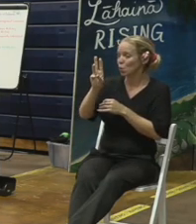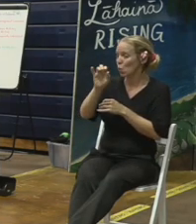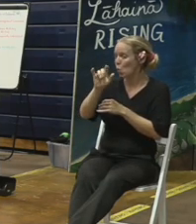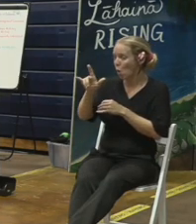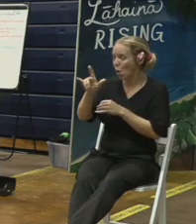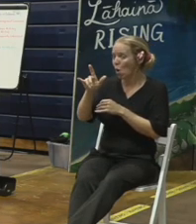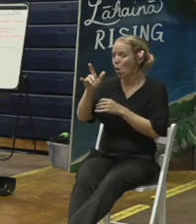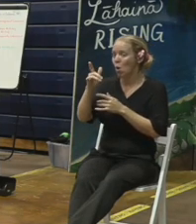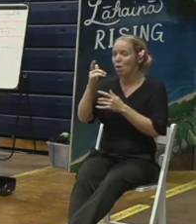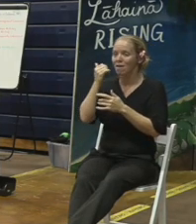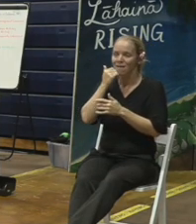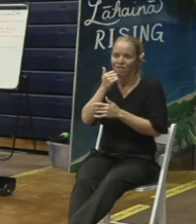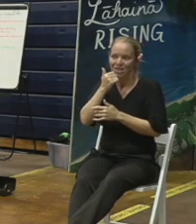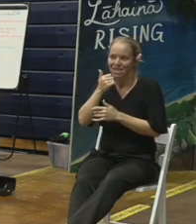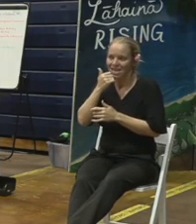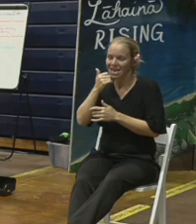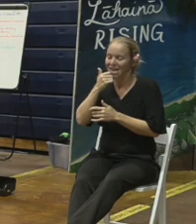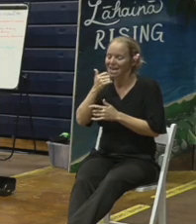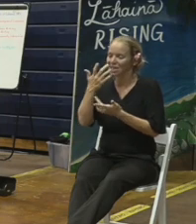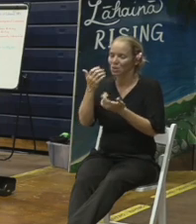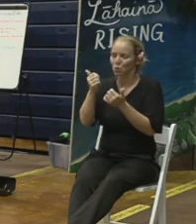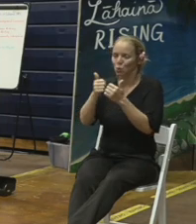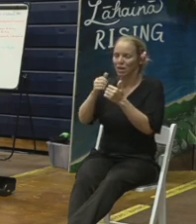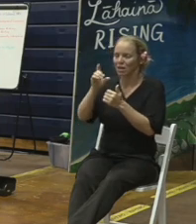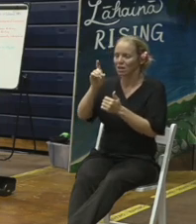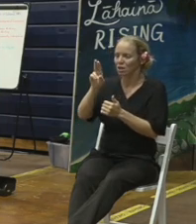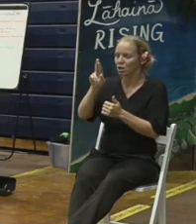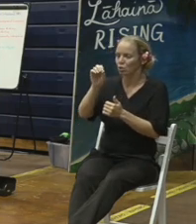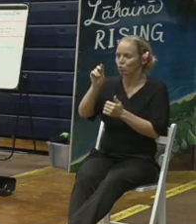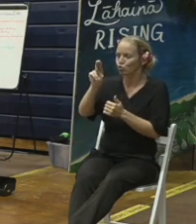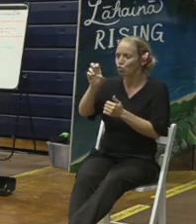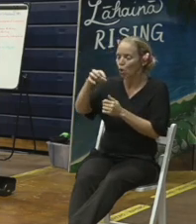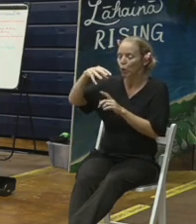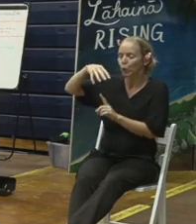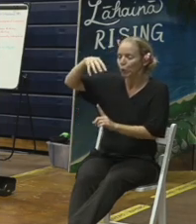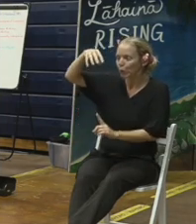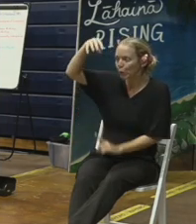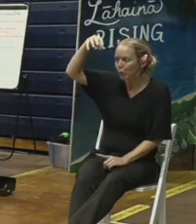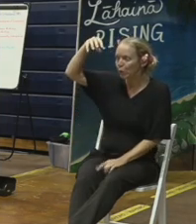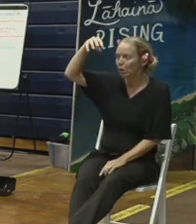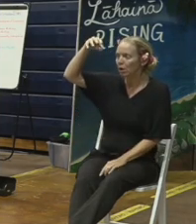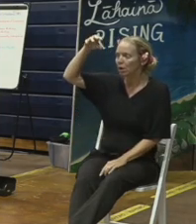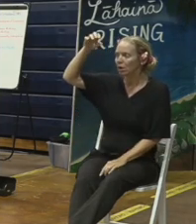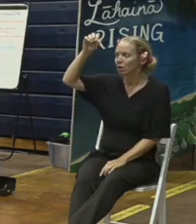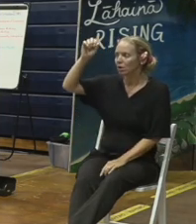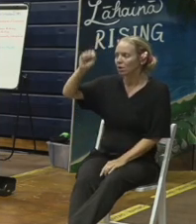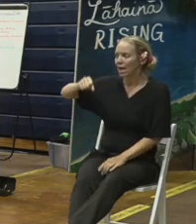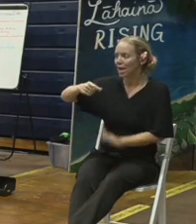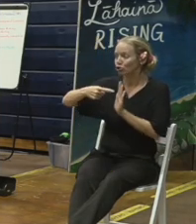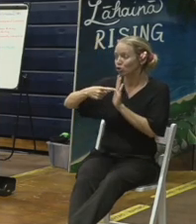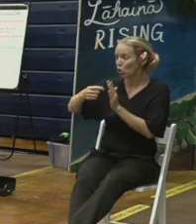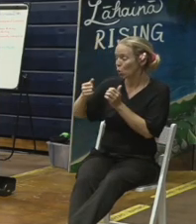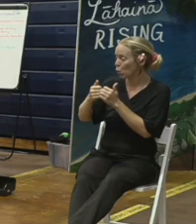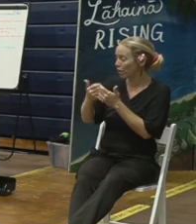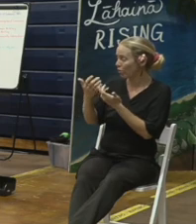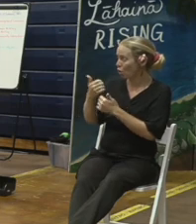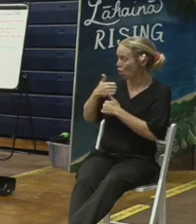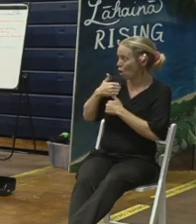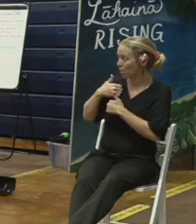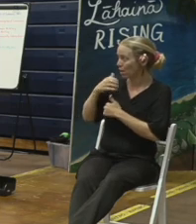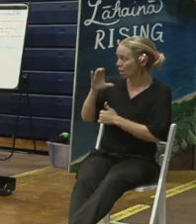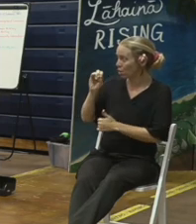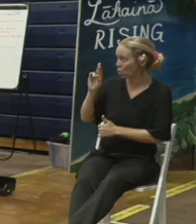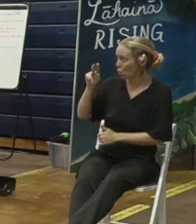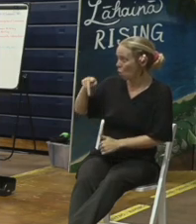with the drones for all weeks since they started we can also show that some of the core army engineers right here that you guys are